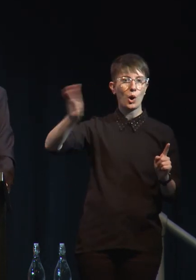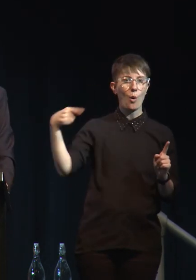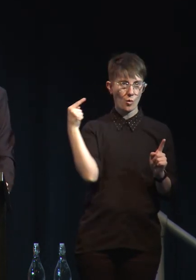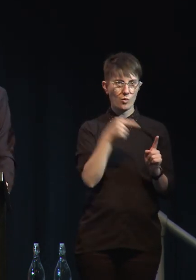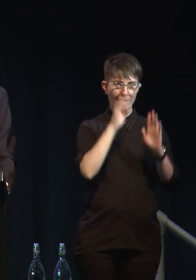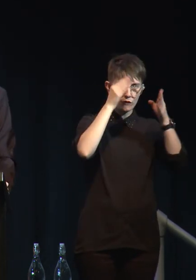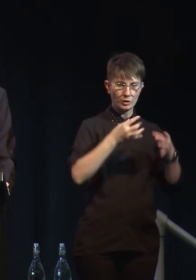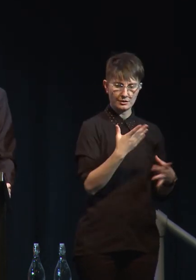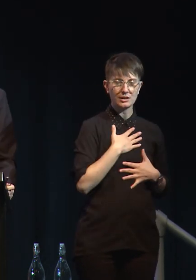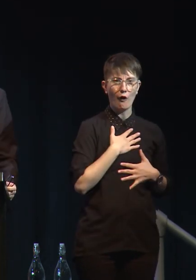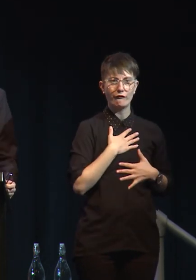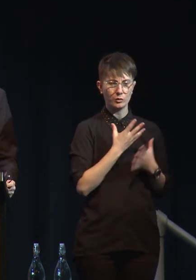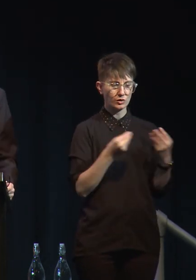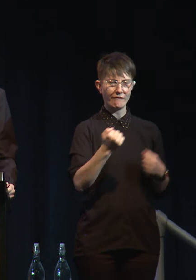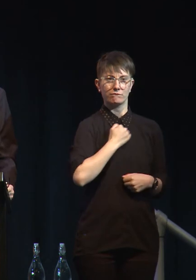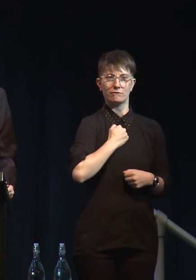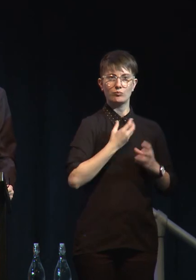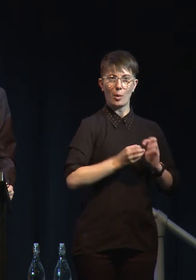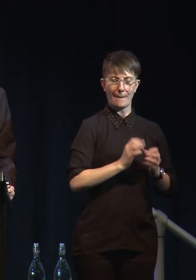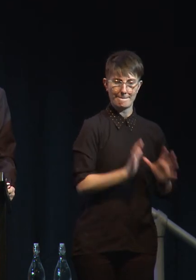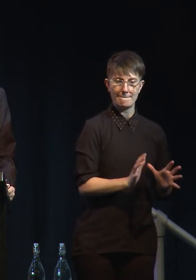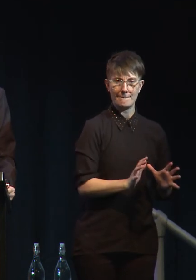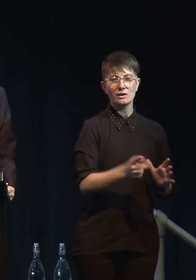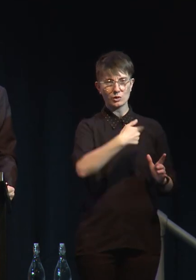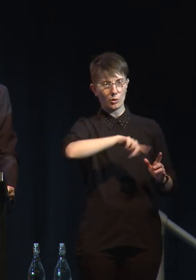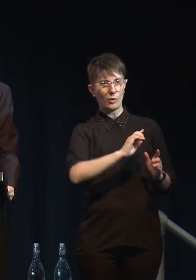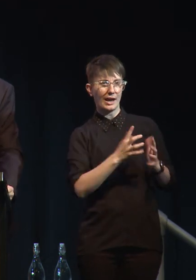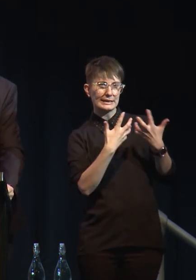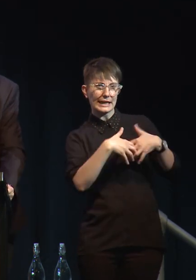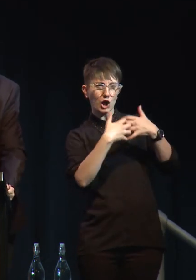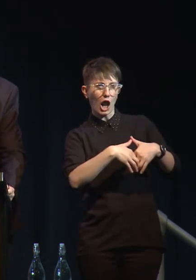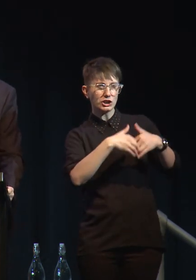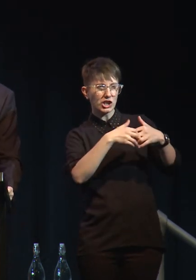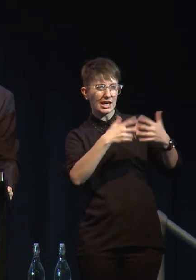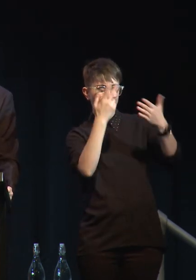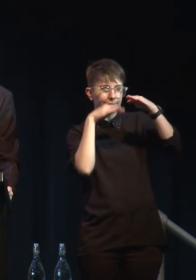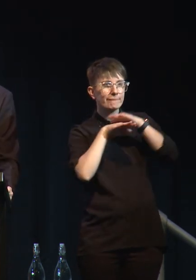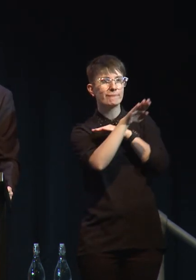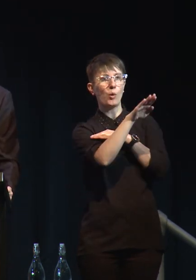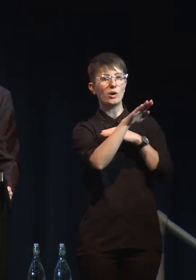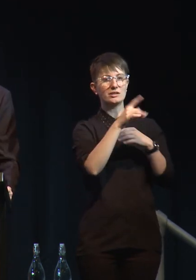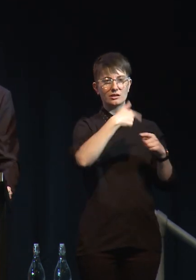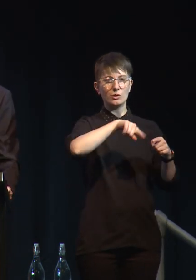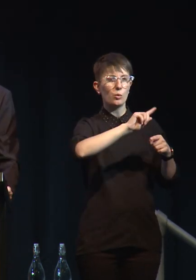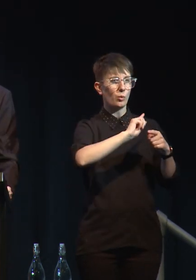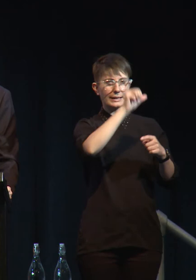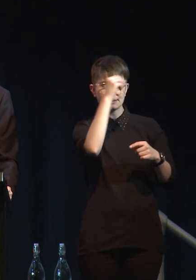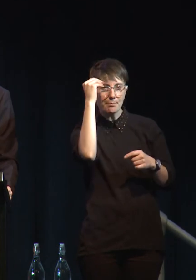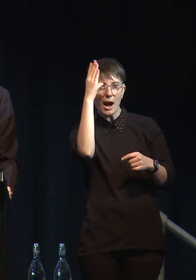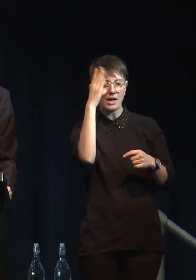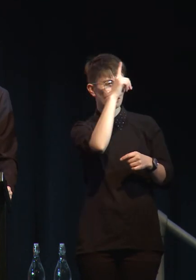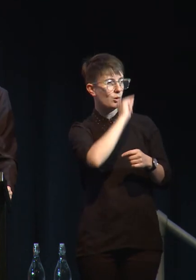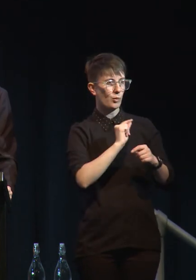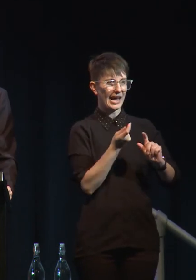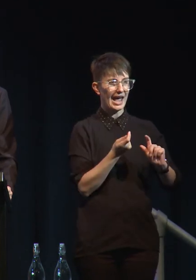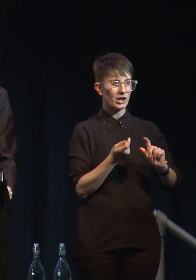that's tech forward and smart, and we can pivot fast, and we can take a leadership role, and we can show the rest